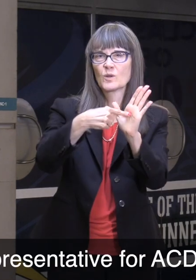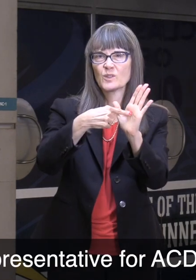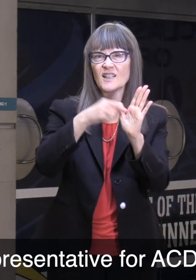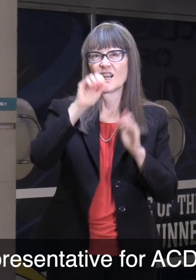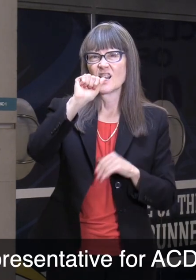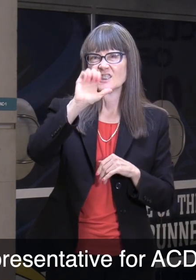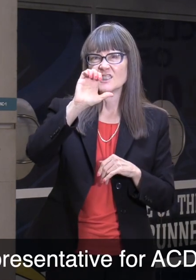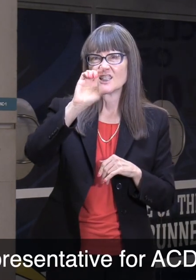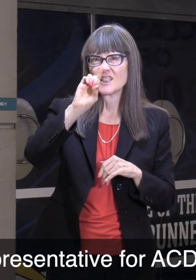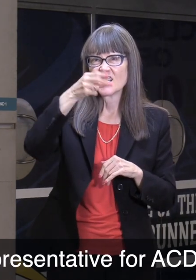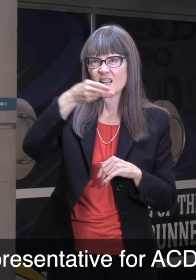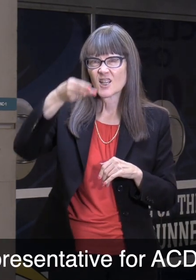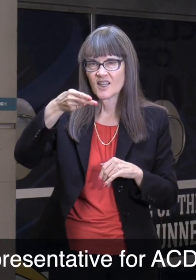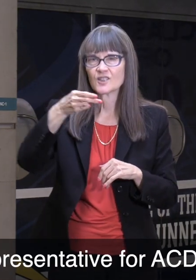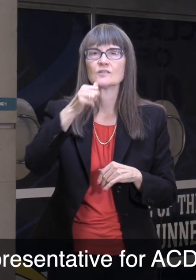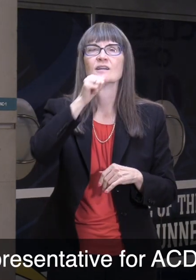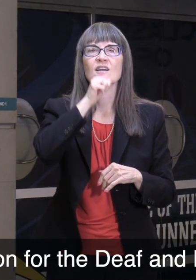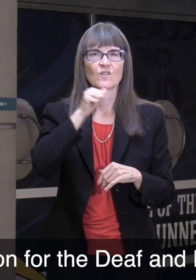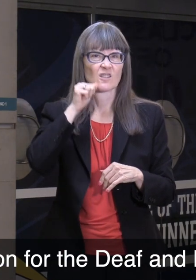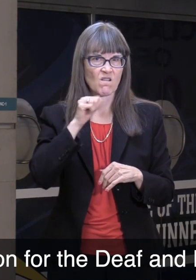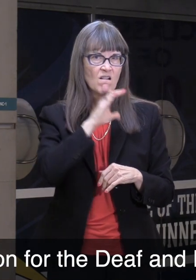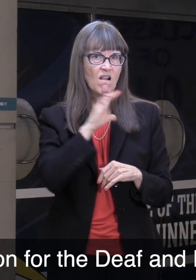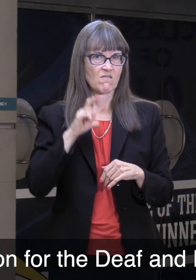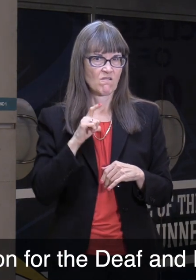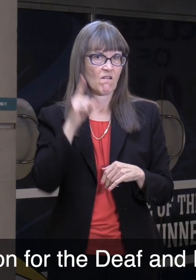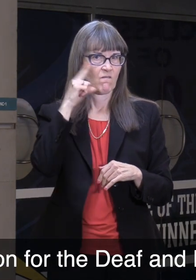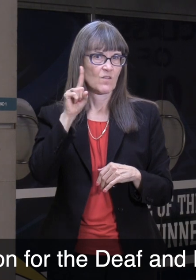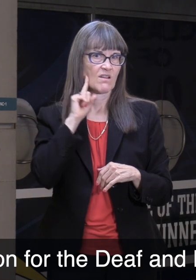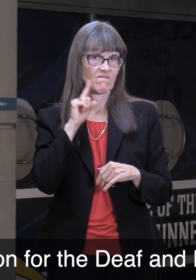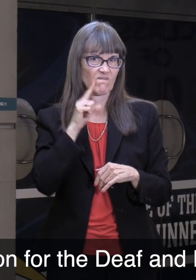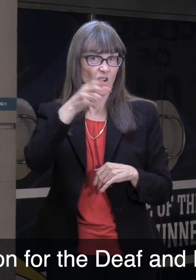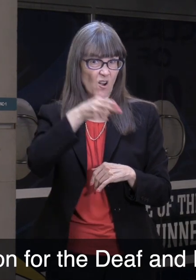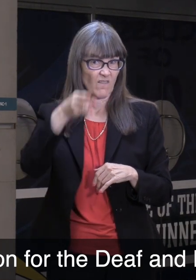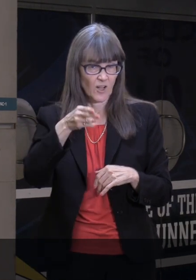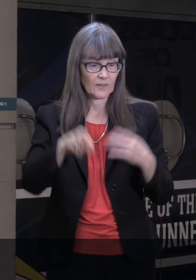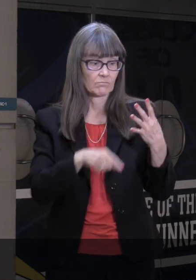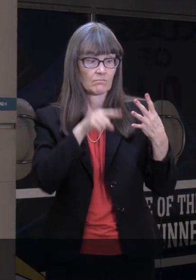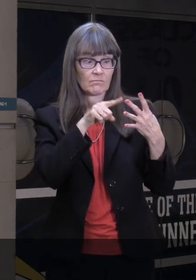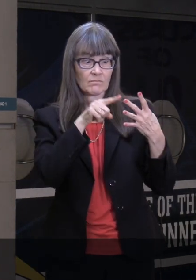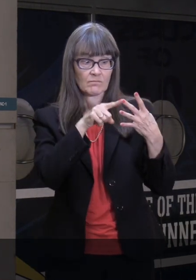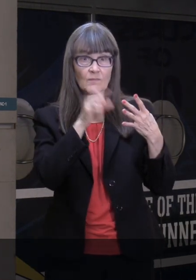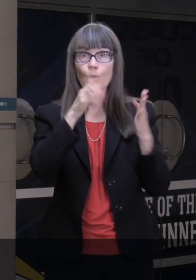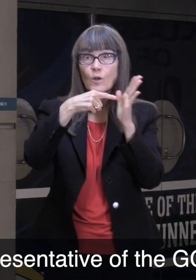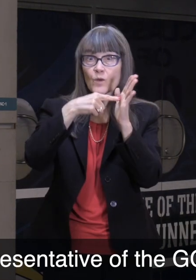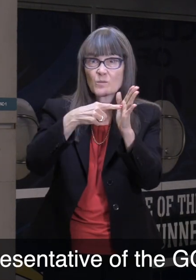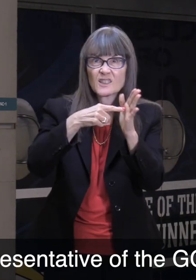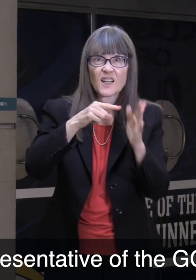representative for ACDHH, Arizona Commission for the Deaf and the Hard of Hearing, a representative